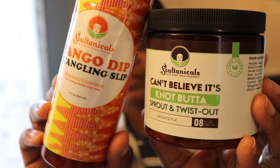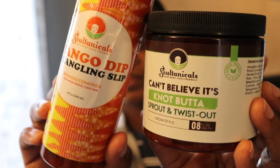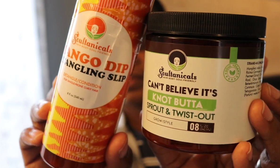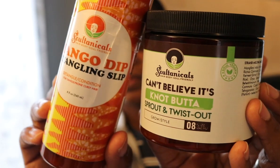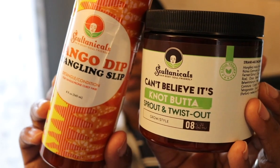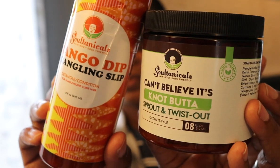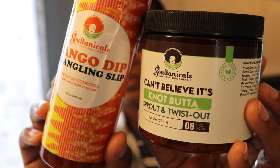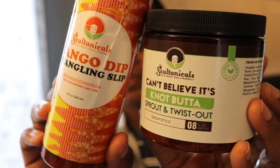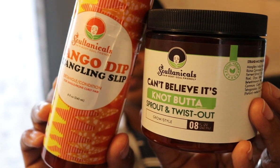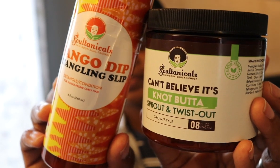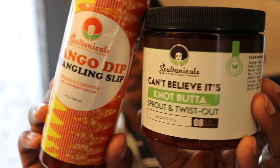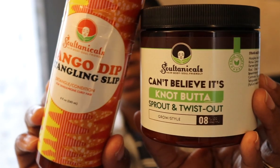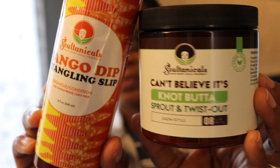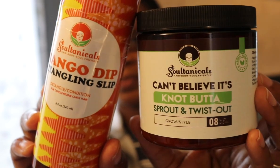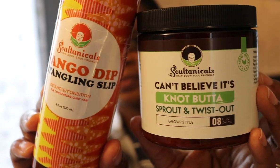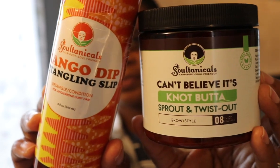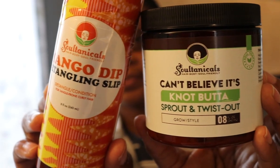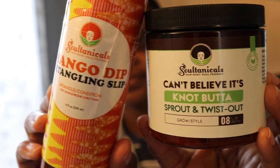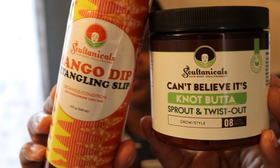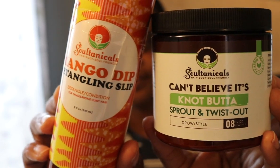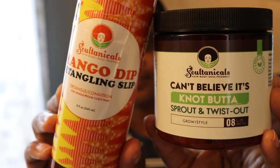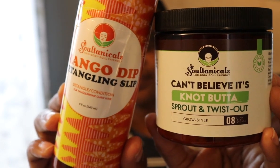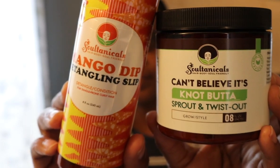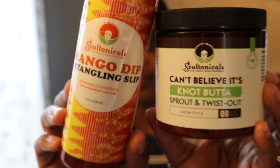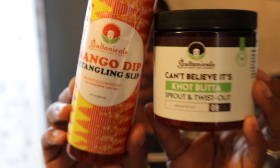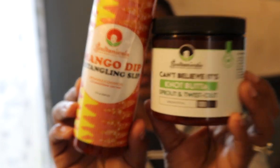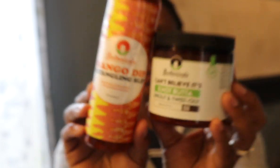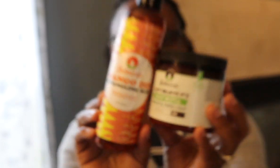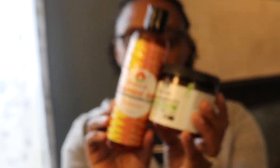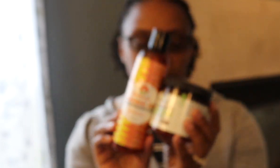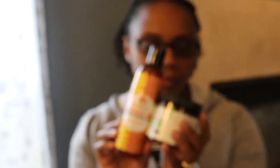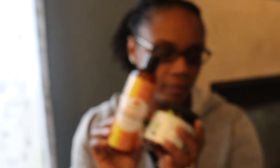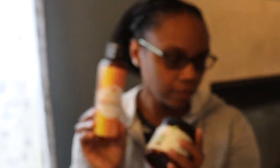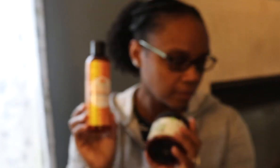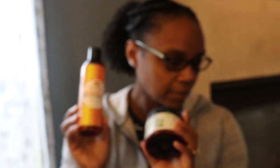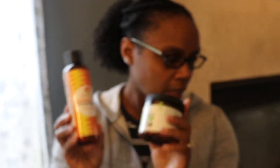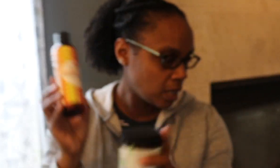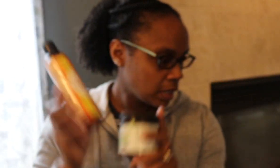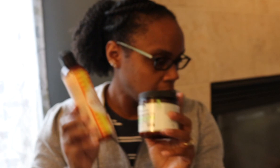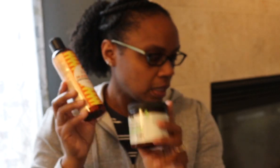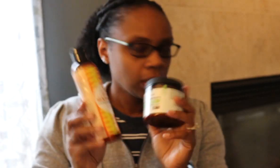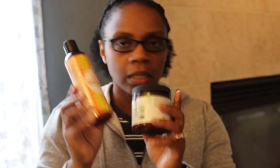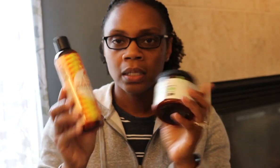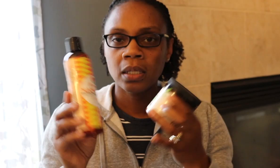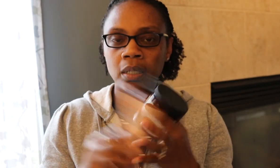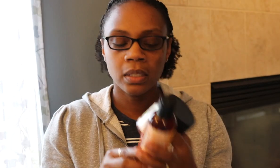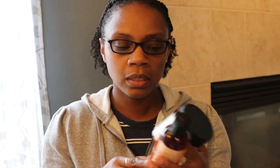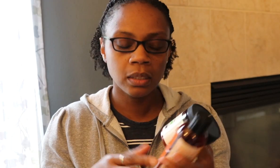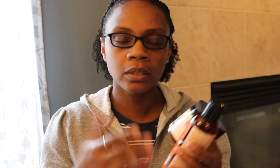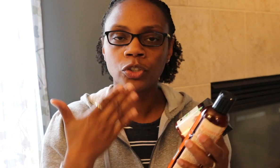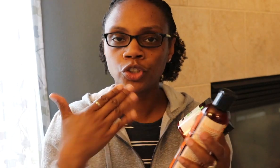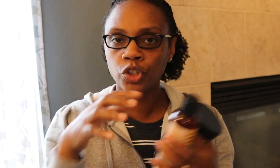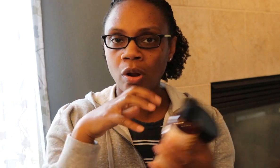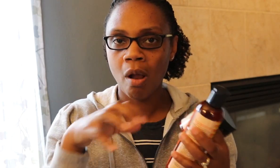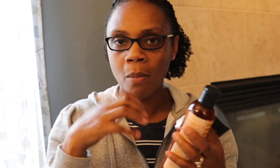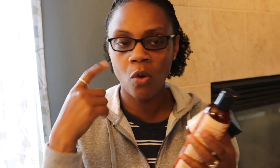All right. A couple of Sultanicals products here. So this is a really good